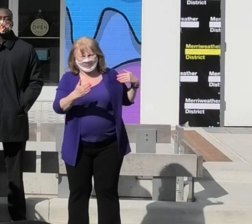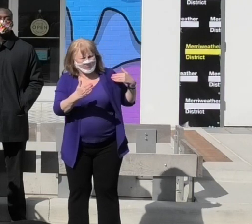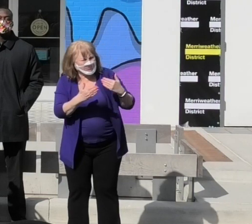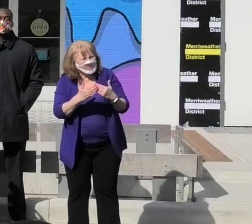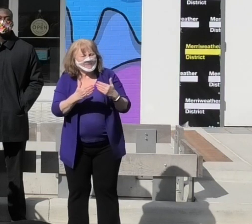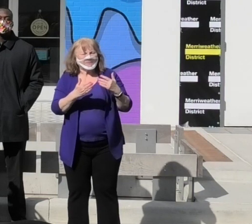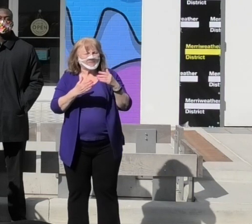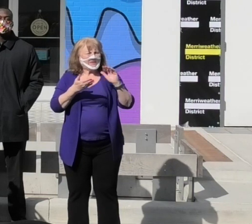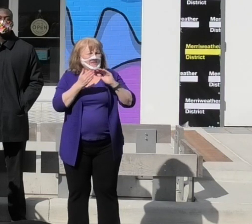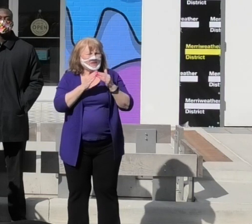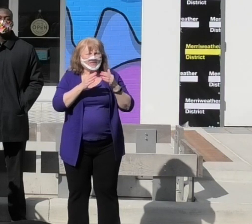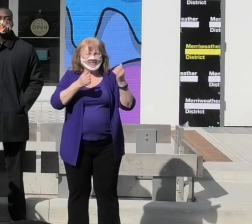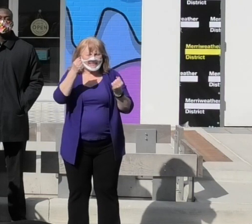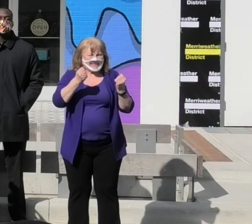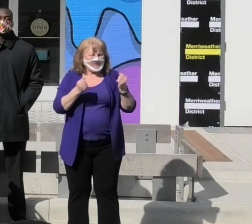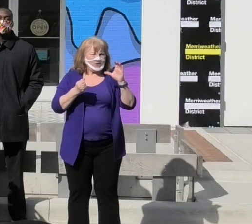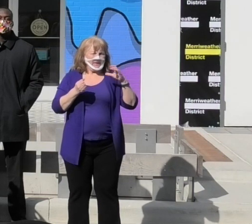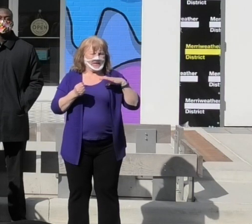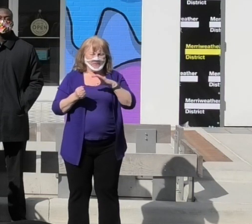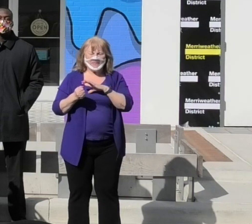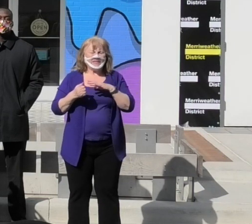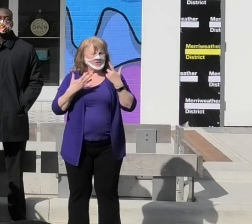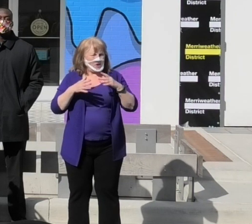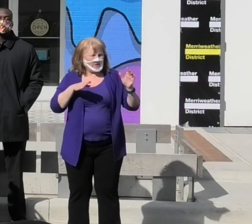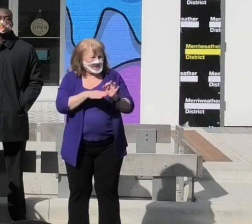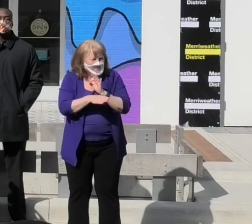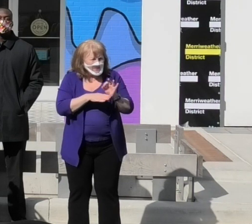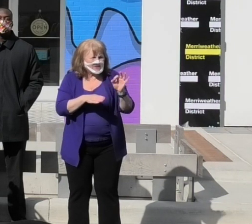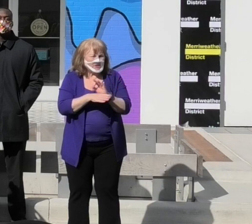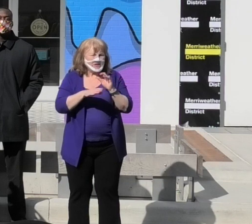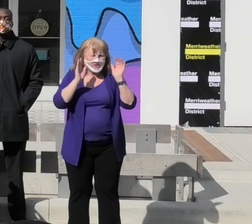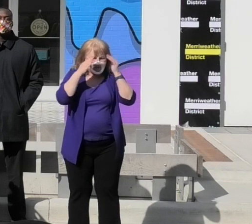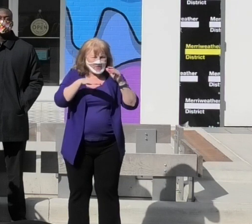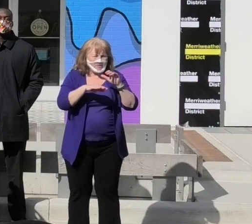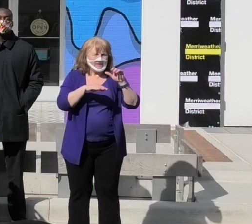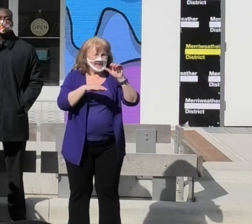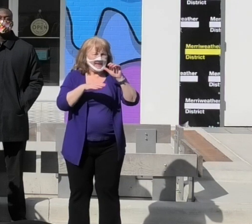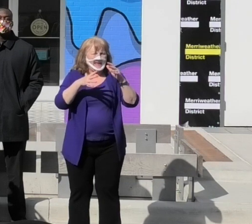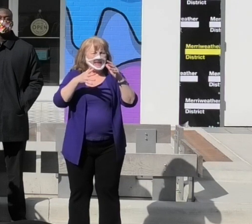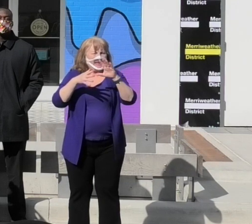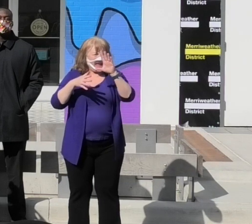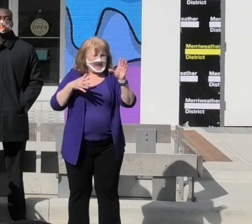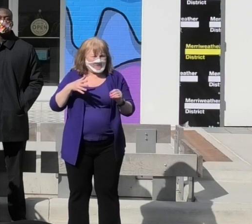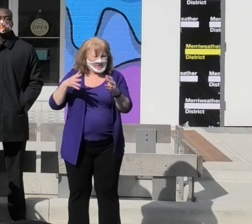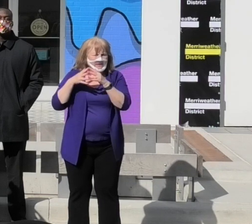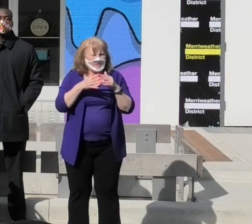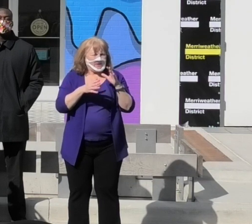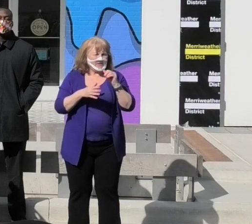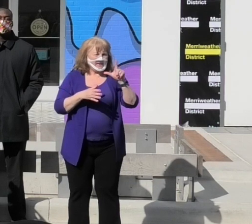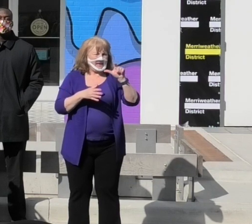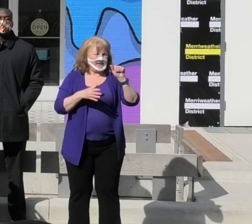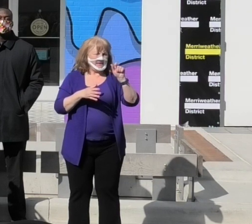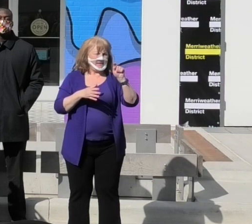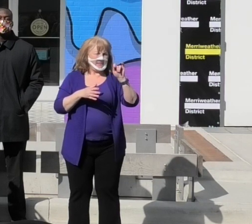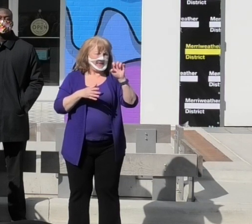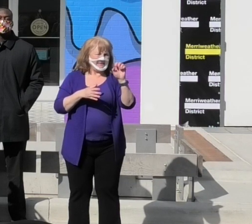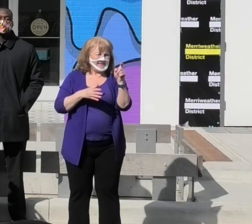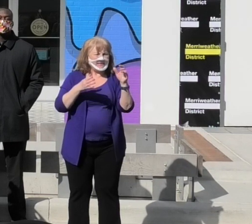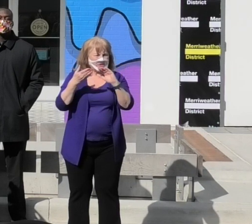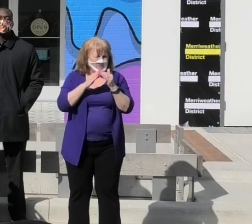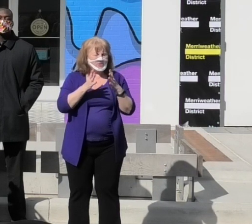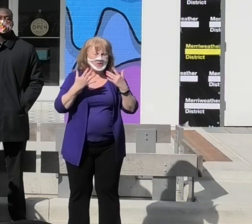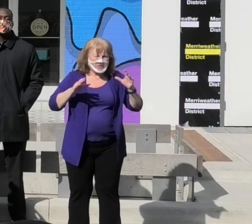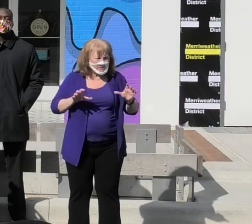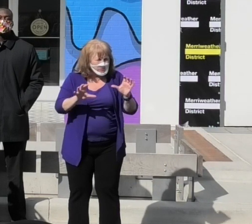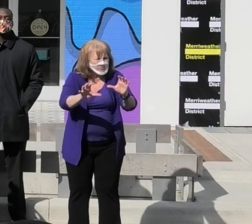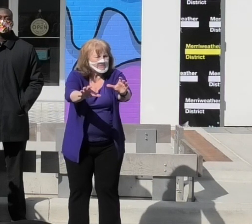is already up and running along with a subgroup to focus on African-American and Latinx communities. Outreach efforts are underway, as